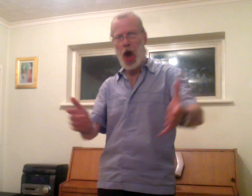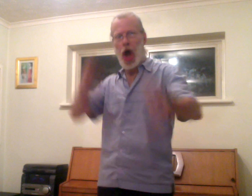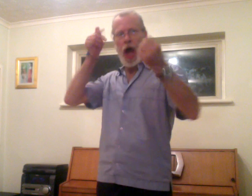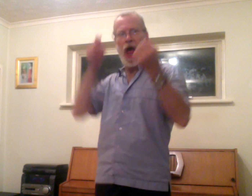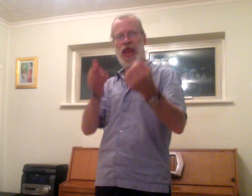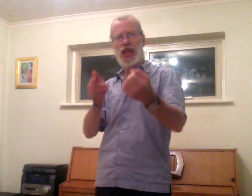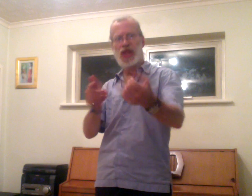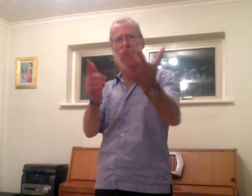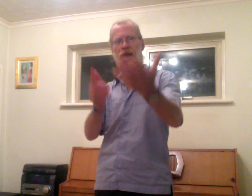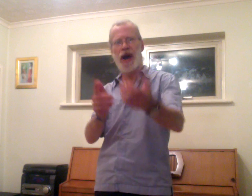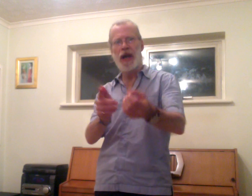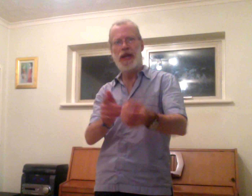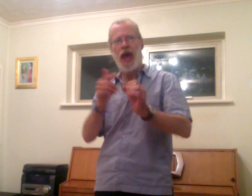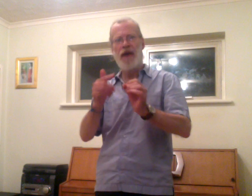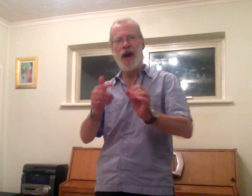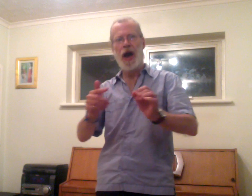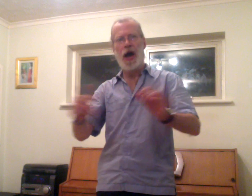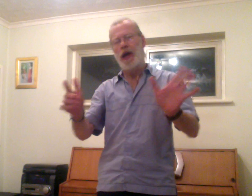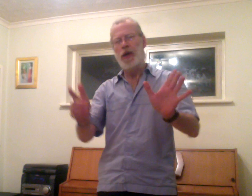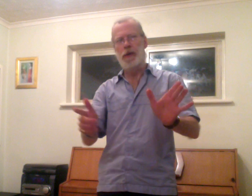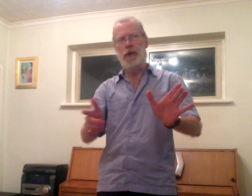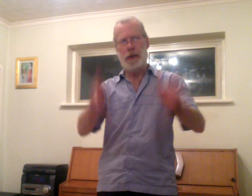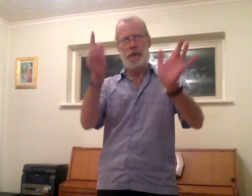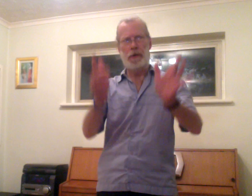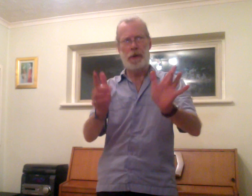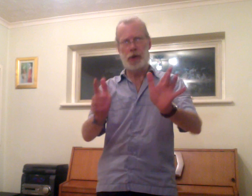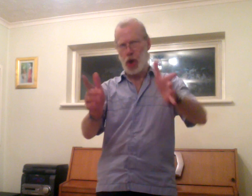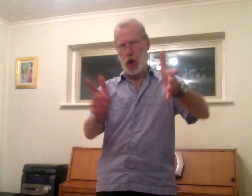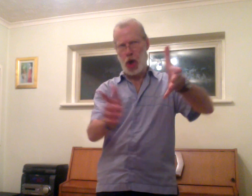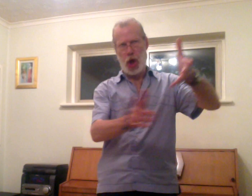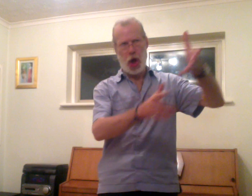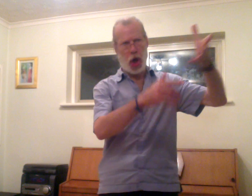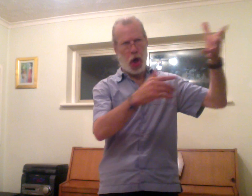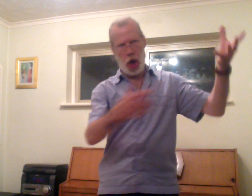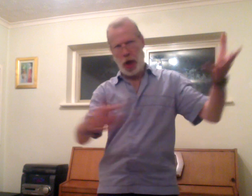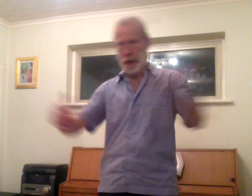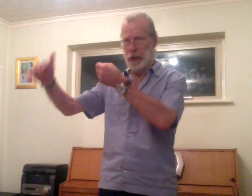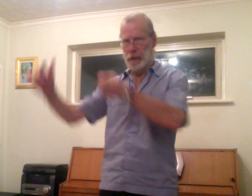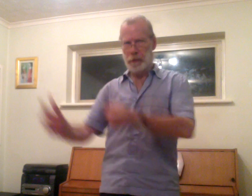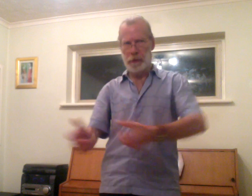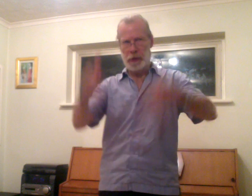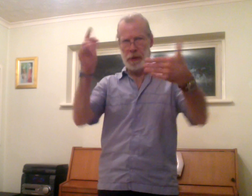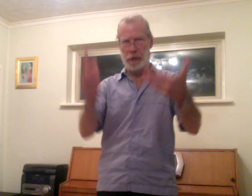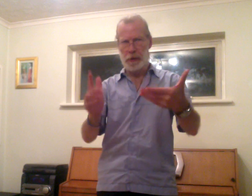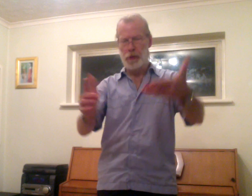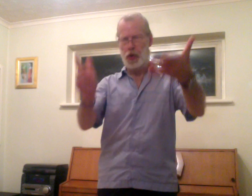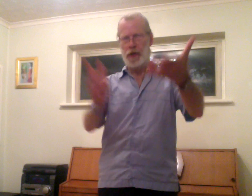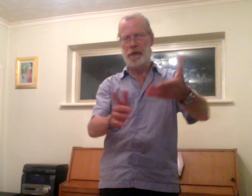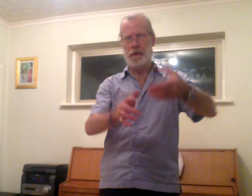Never, never, and never again Shall this beautiful